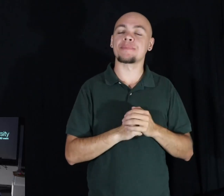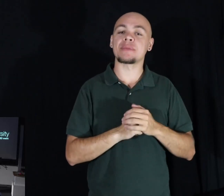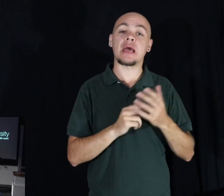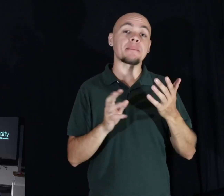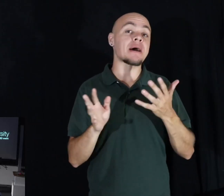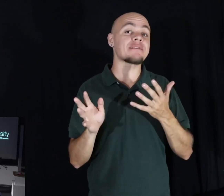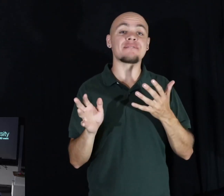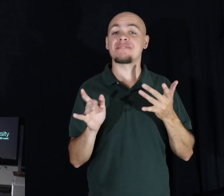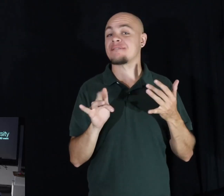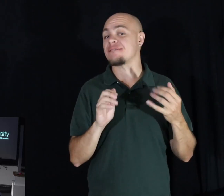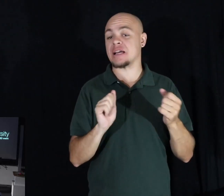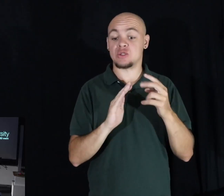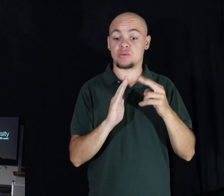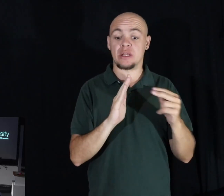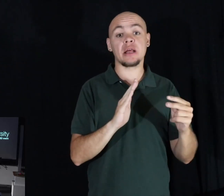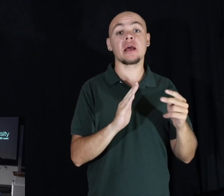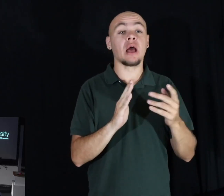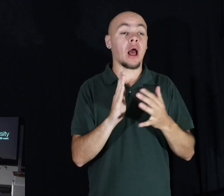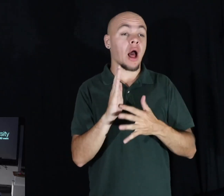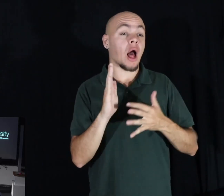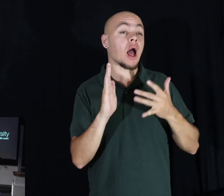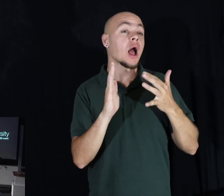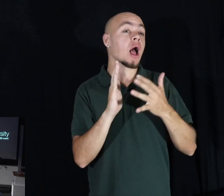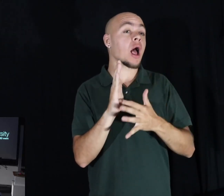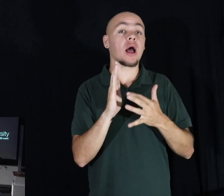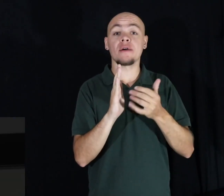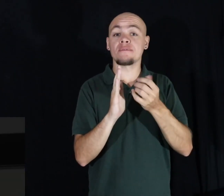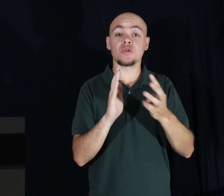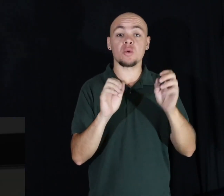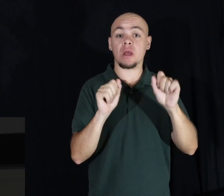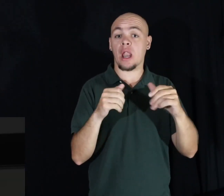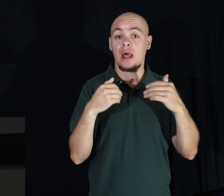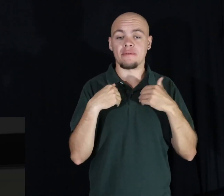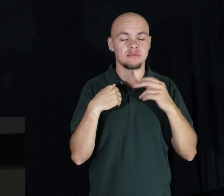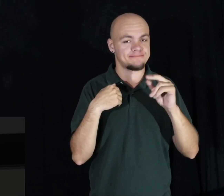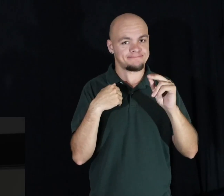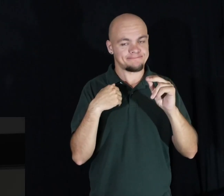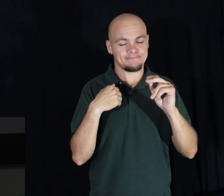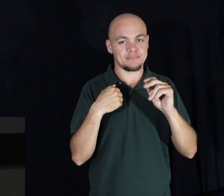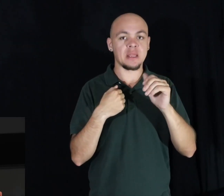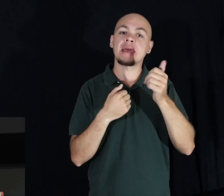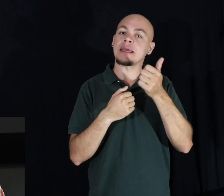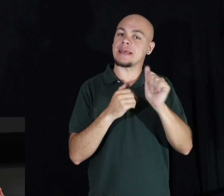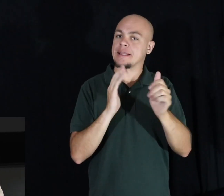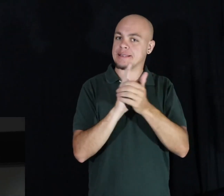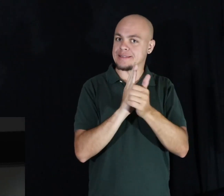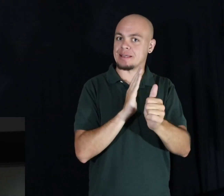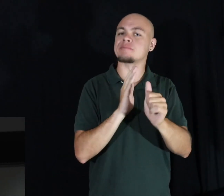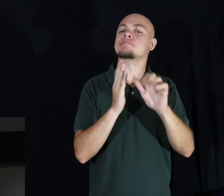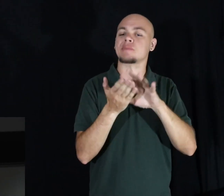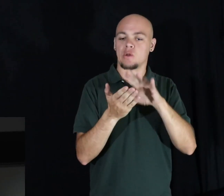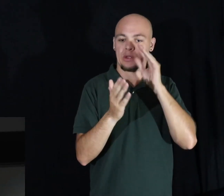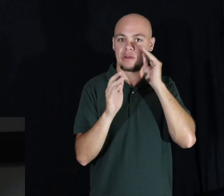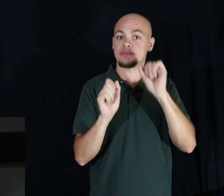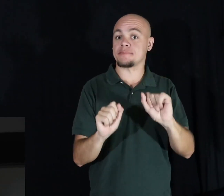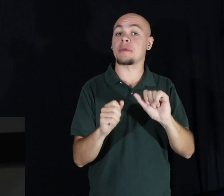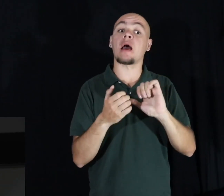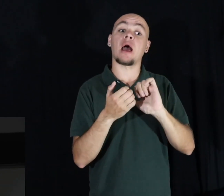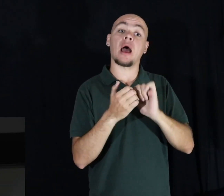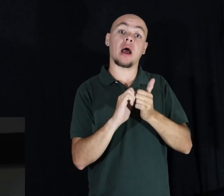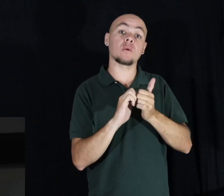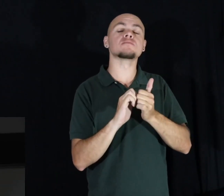superpower which only the rare few of us could have. Just like any skill, it can be learned, and it's easy when you know how.